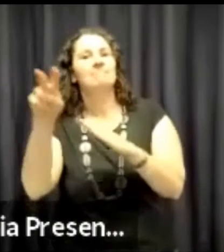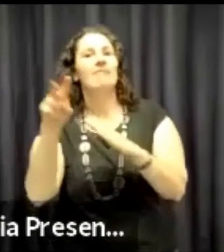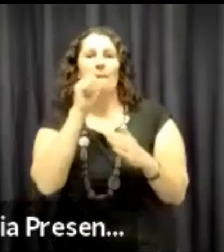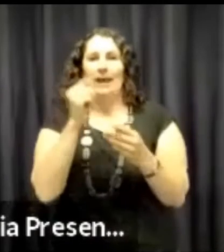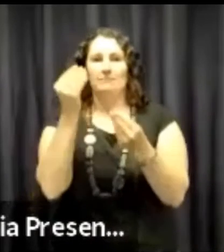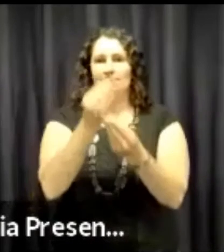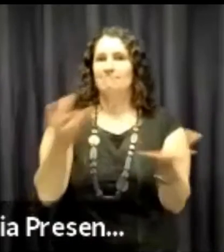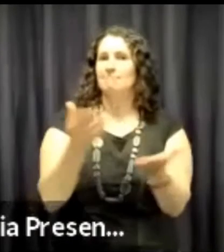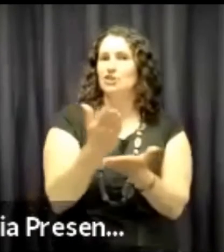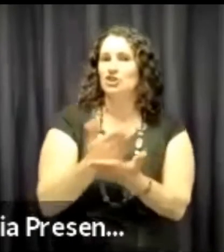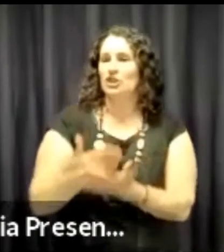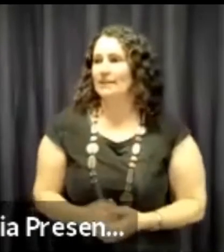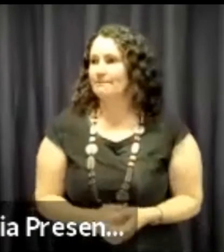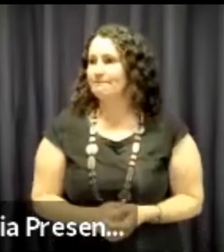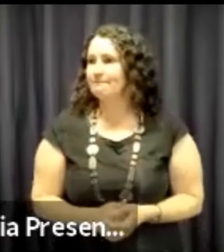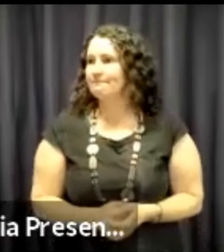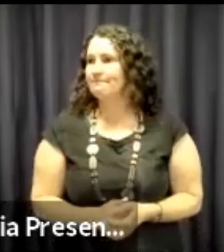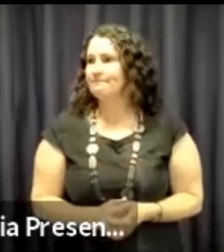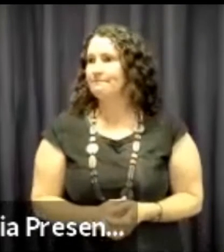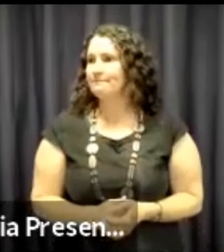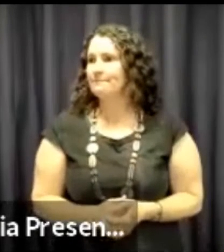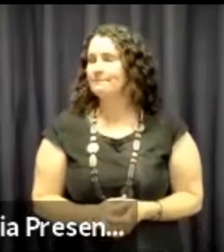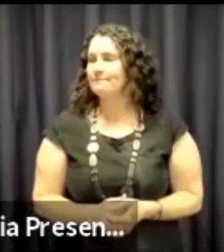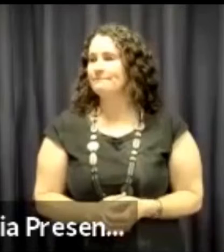report upon and also future projections that we wanted to share.